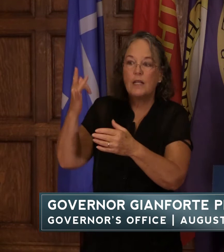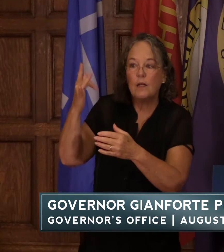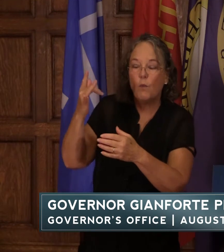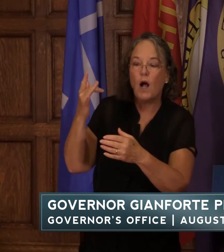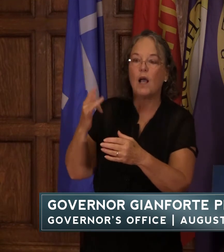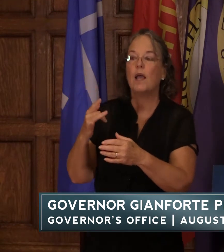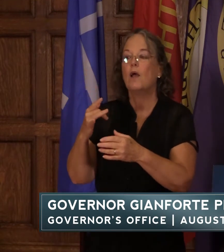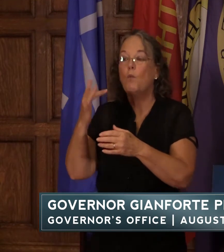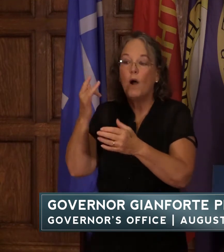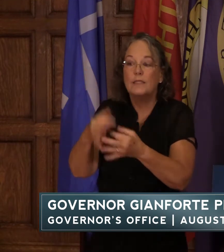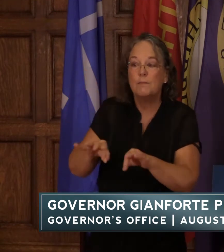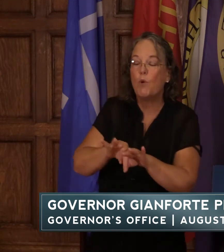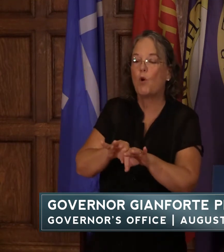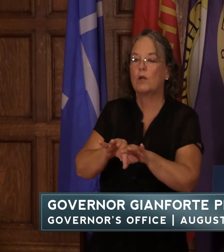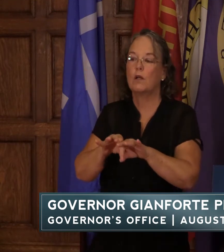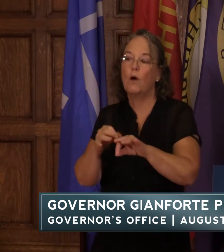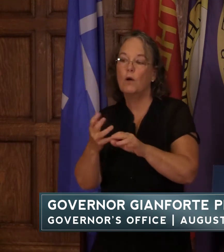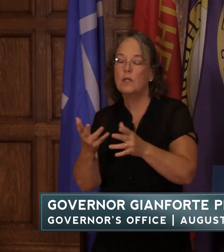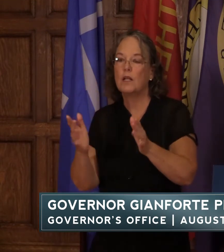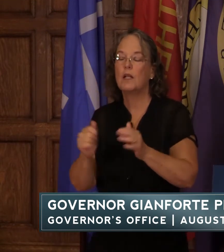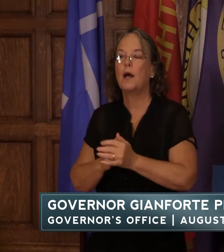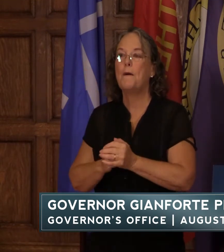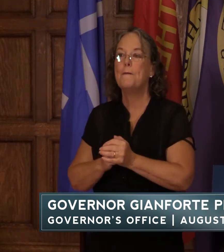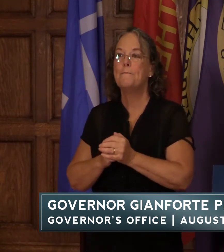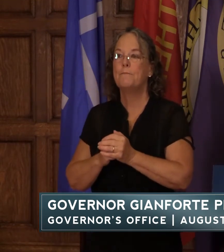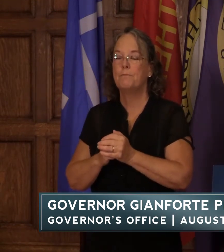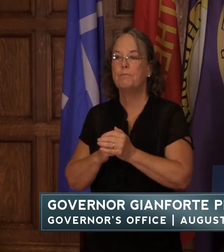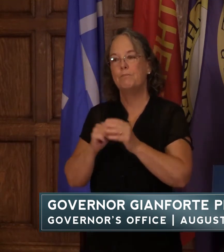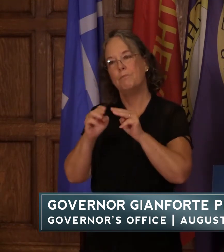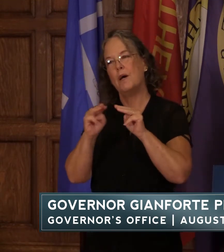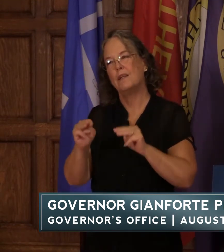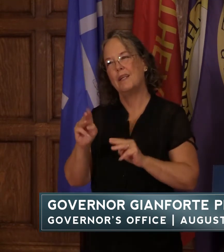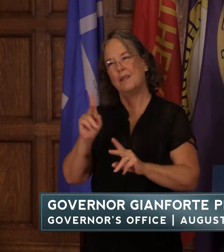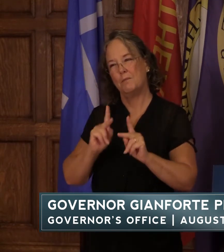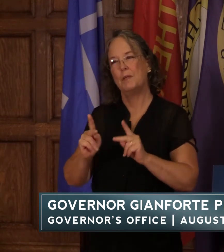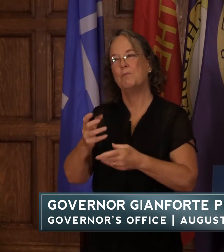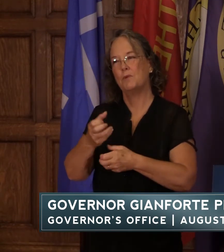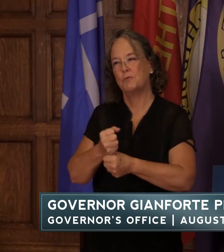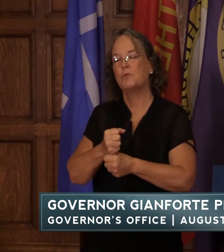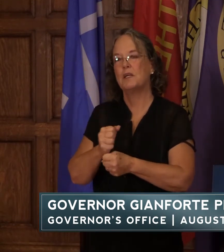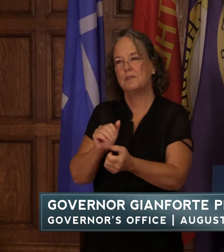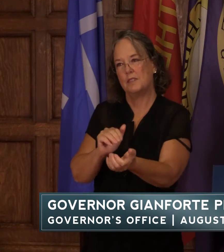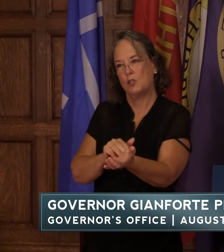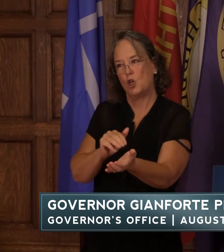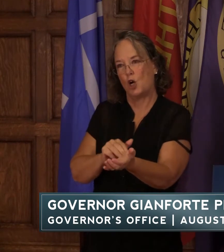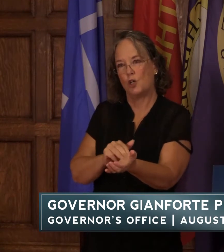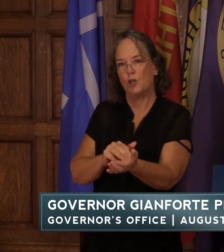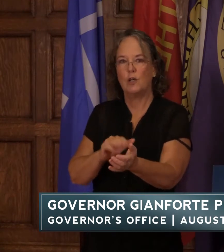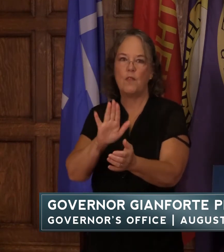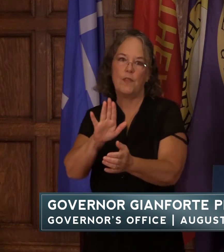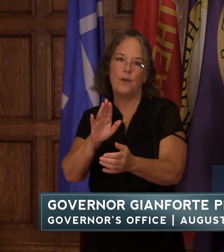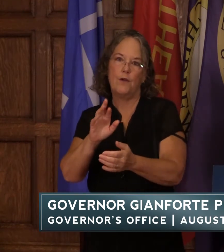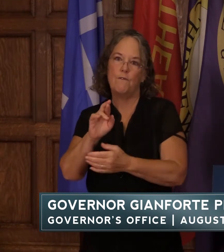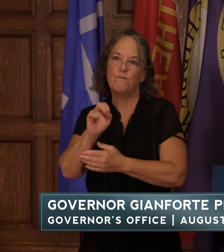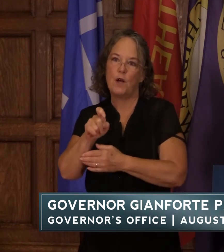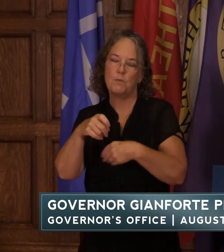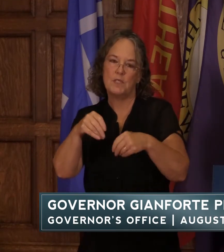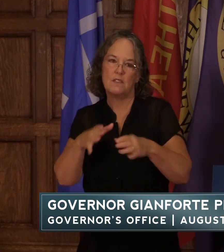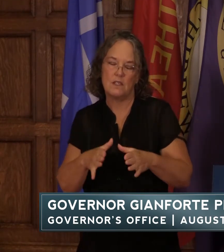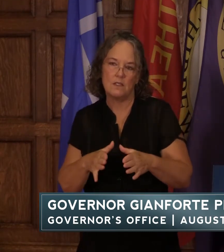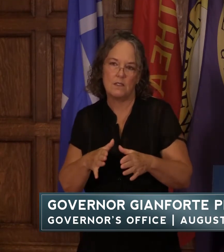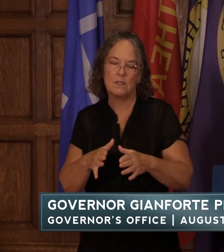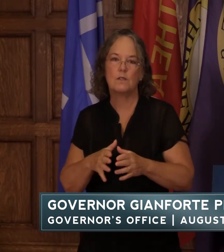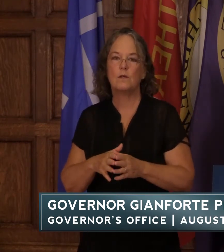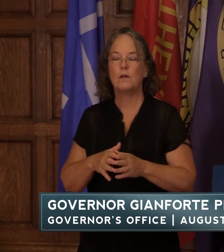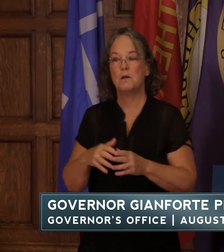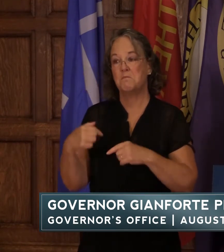because at the end of the day montanans trust their medical provider their doctor and their pharmacist since